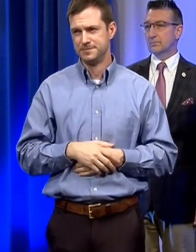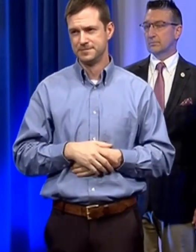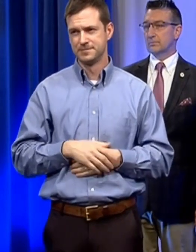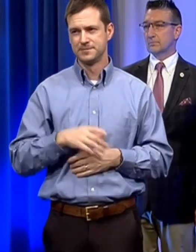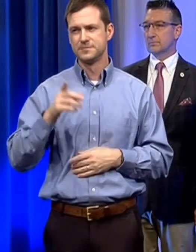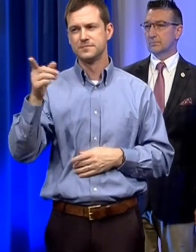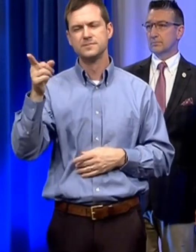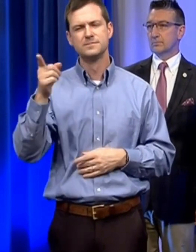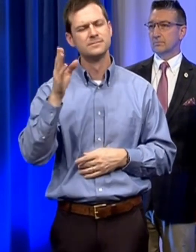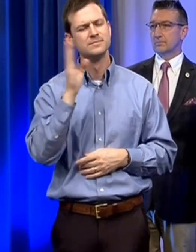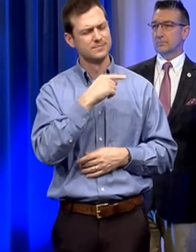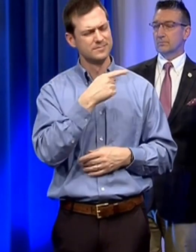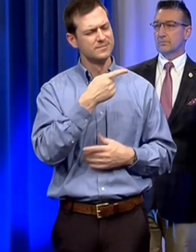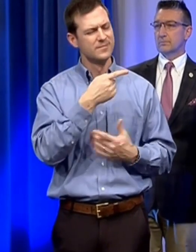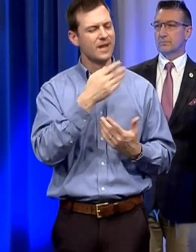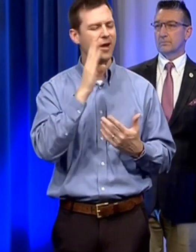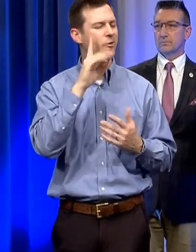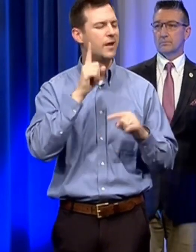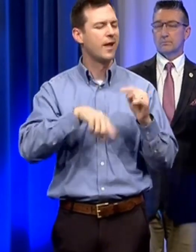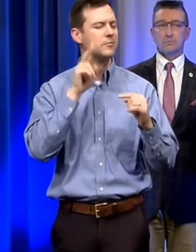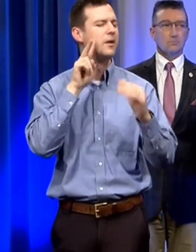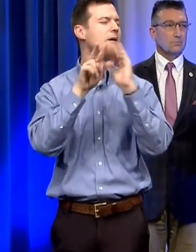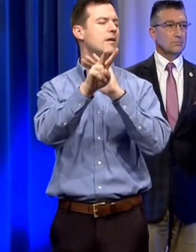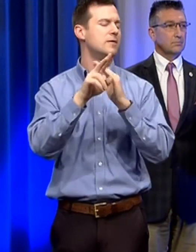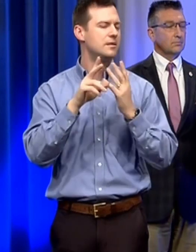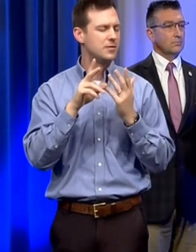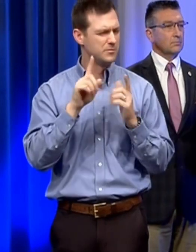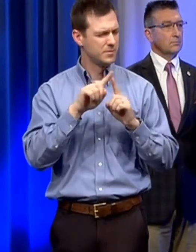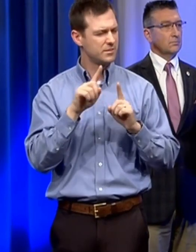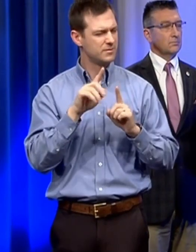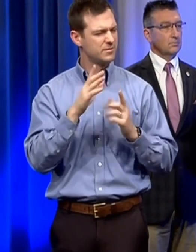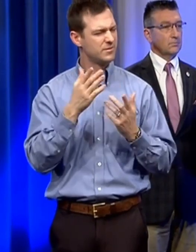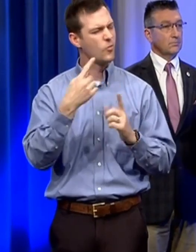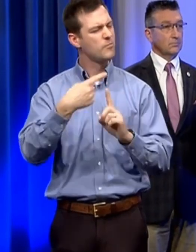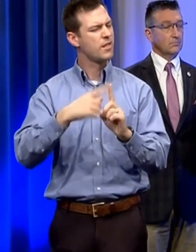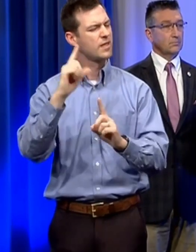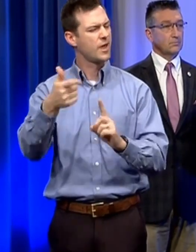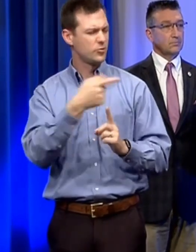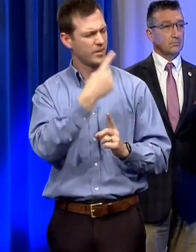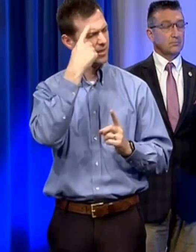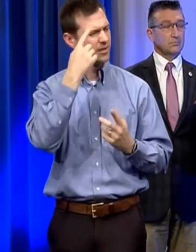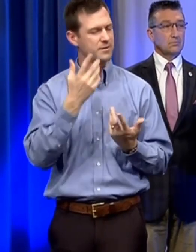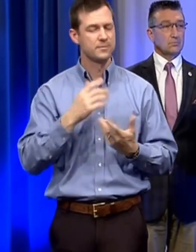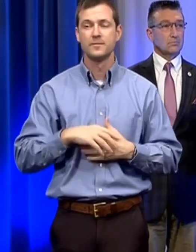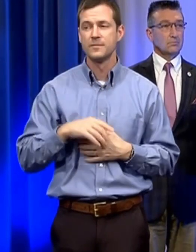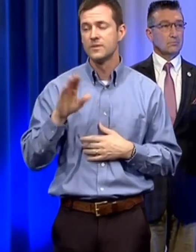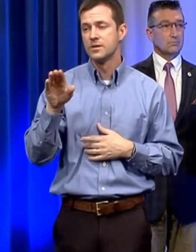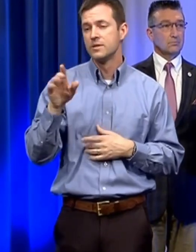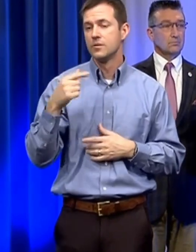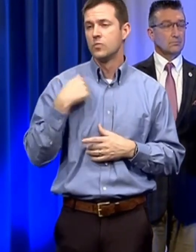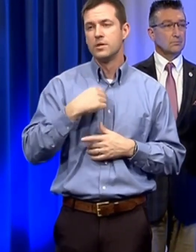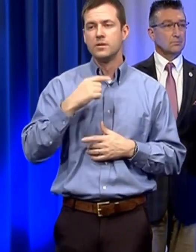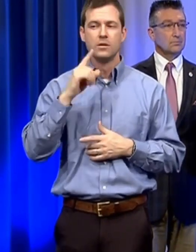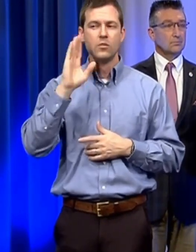ball but where do you hope will be a month from now i would hope that we uh i will say first of all we probably expect to continue seeing cases